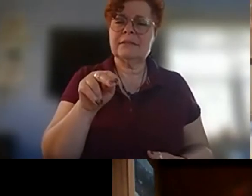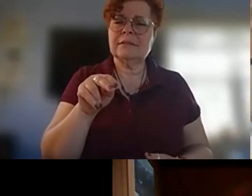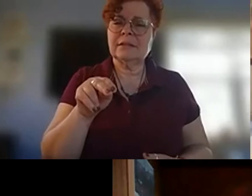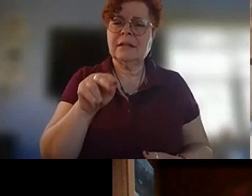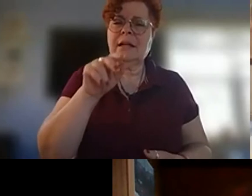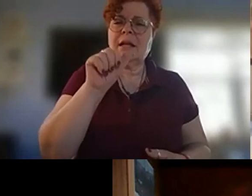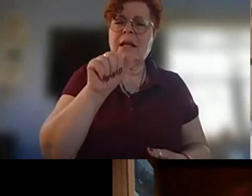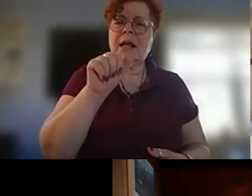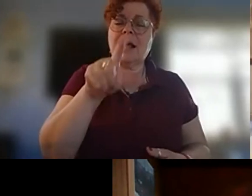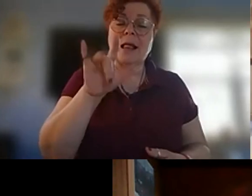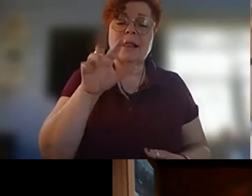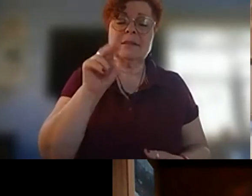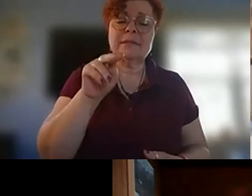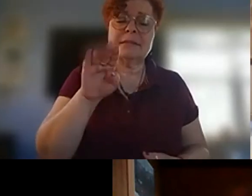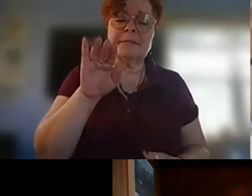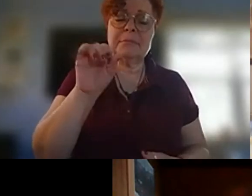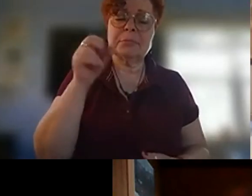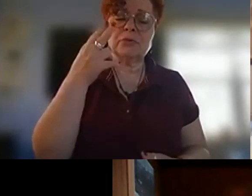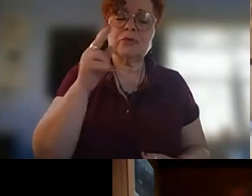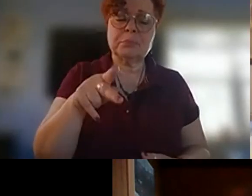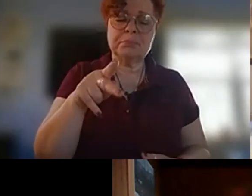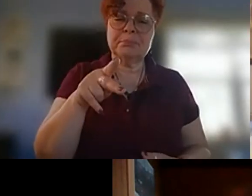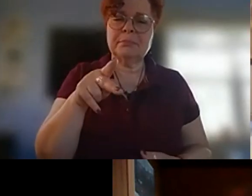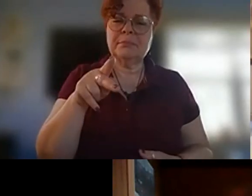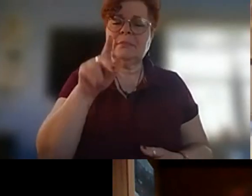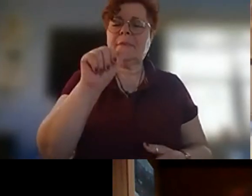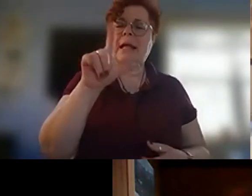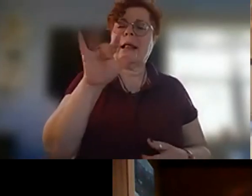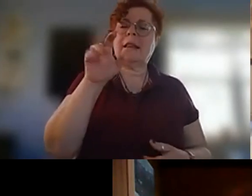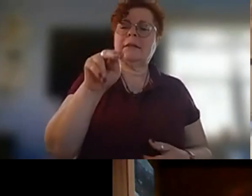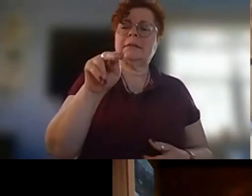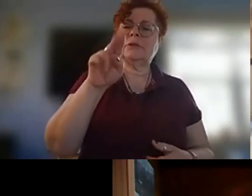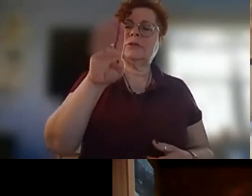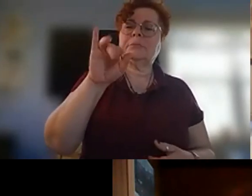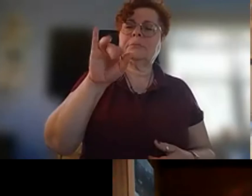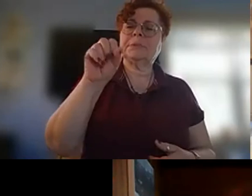you should say that again please allison bishop bishop